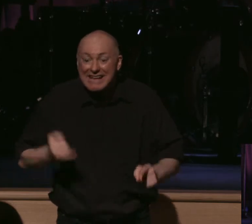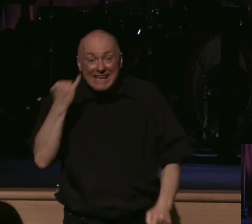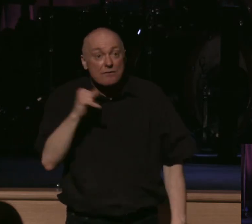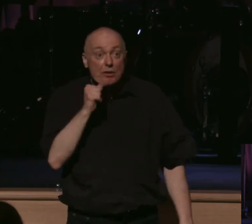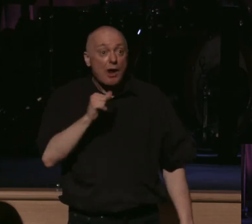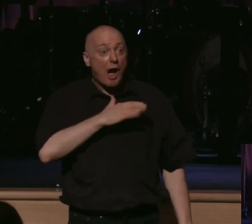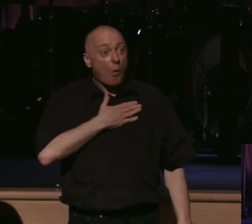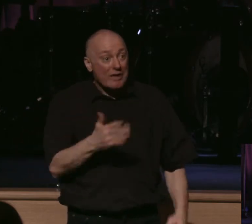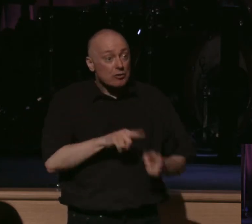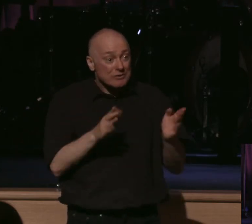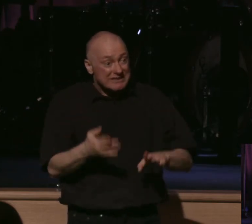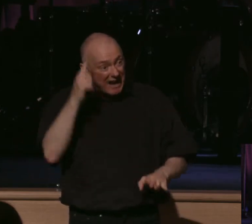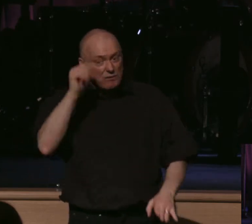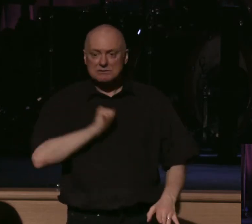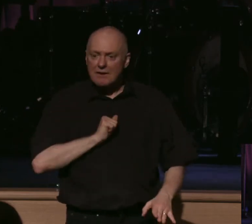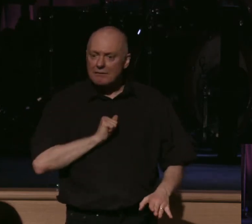die to self, therefore we're not willing to live in Christ.